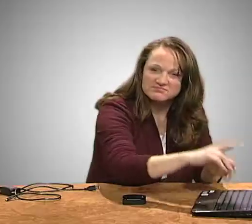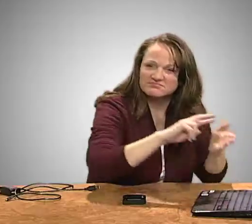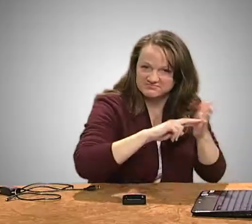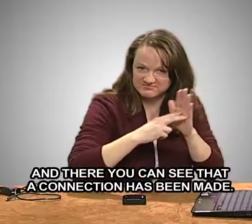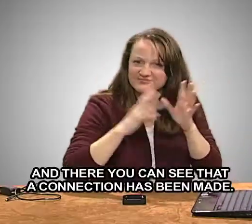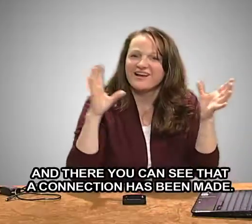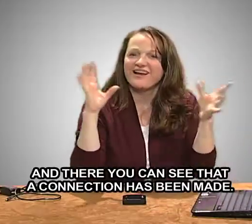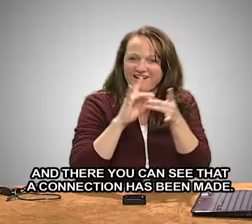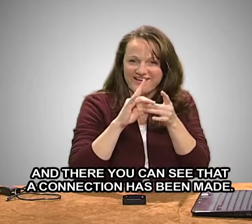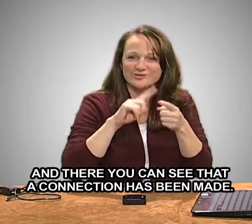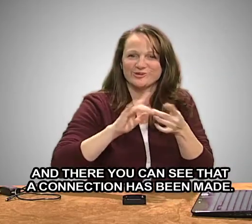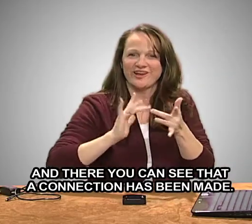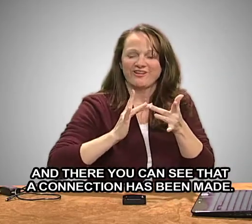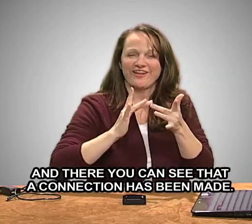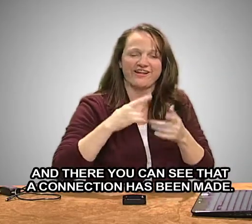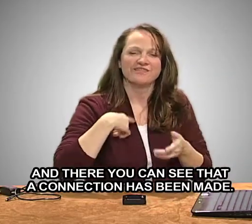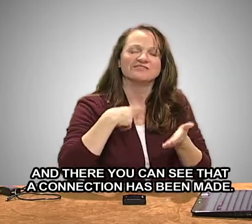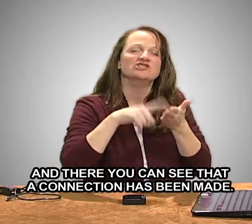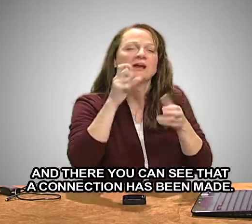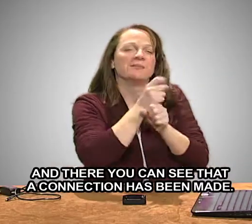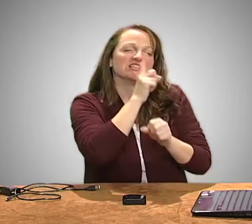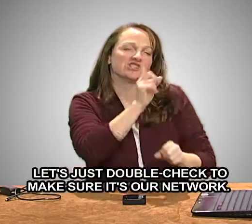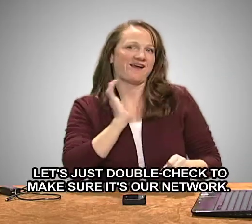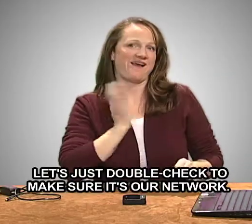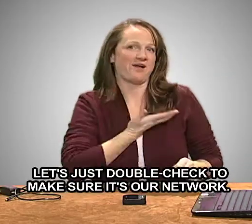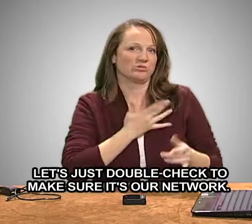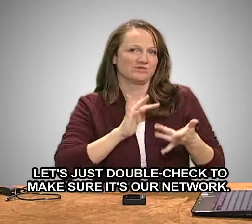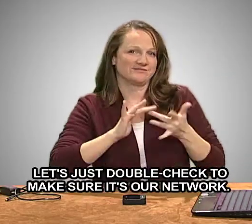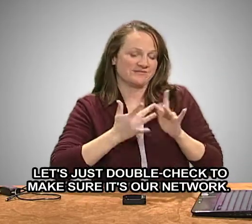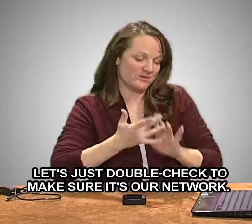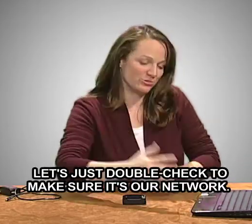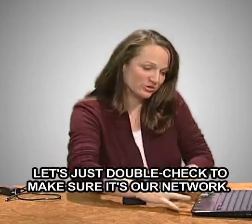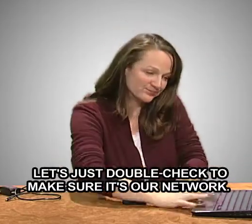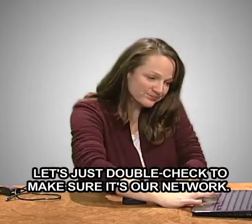And there you can see that a connection has been made. But let's just double check to make sure it's our network.